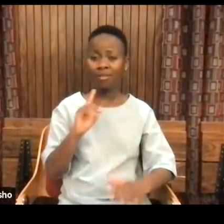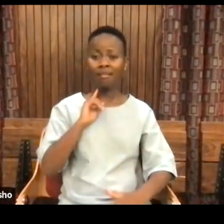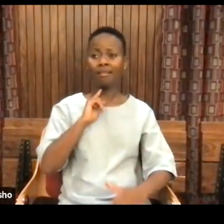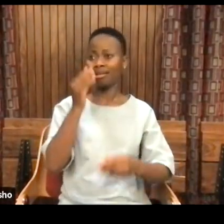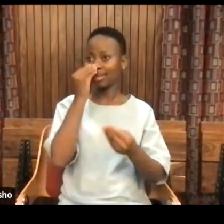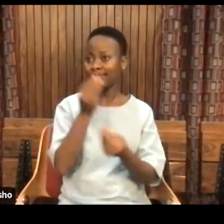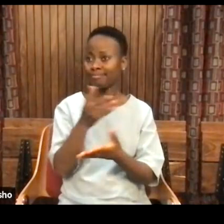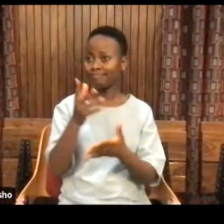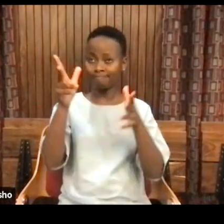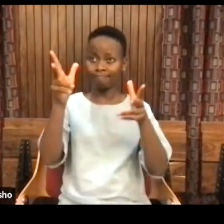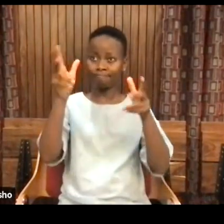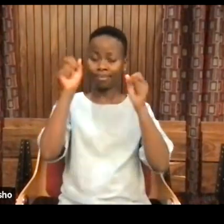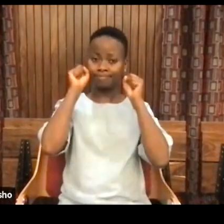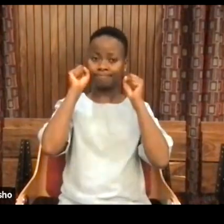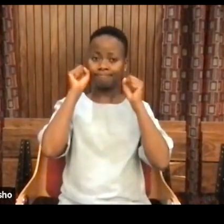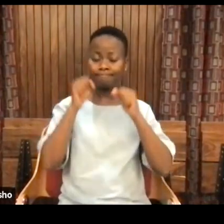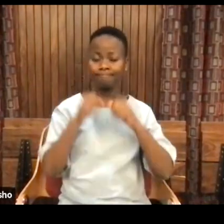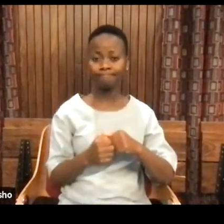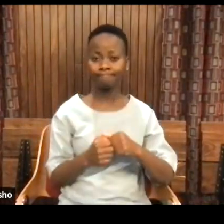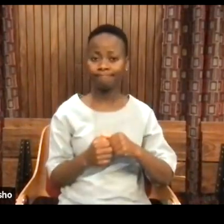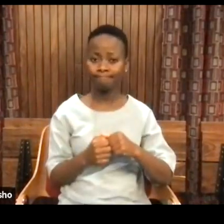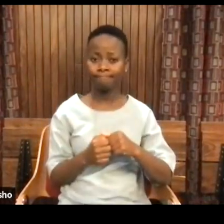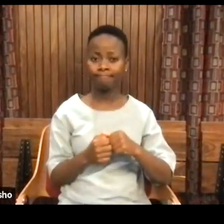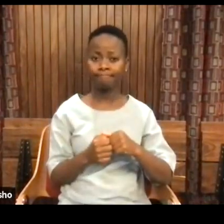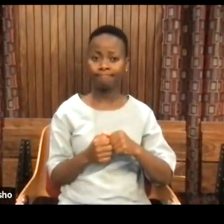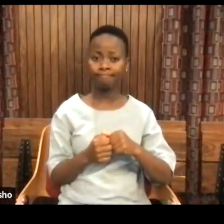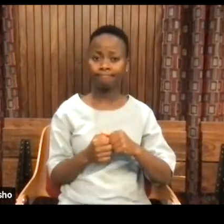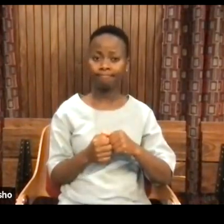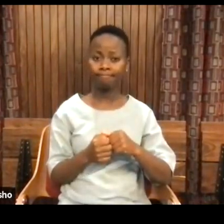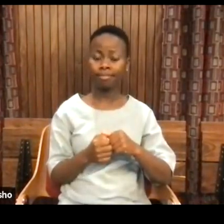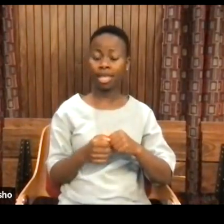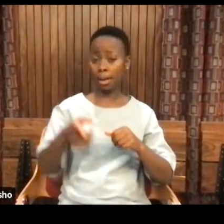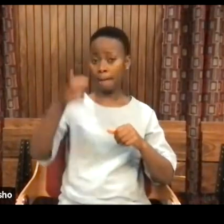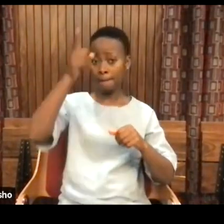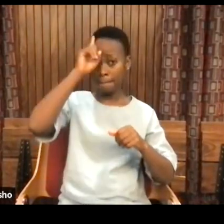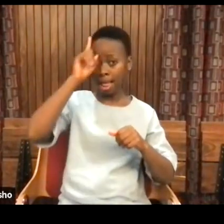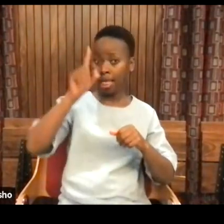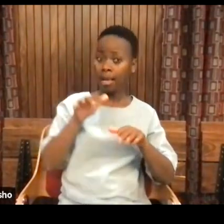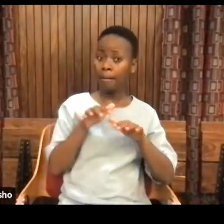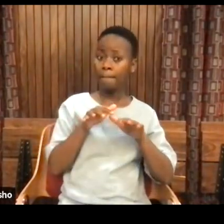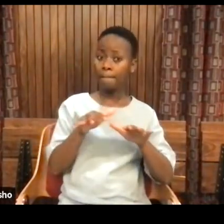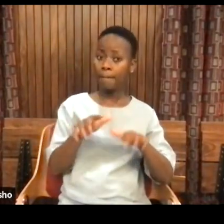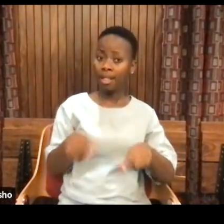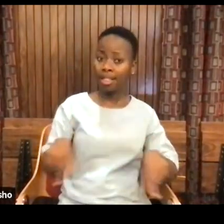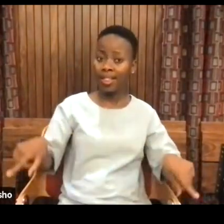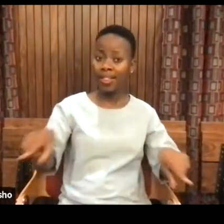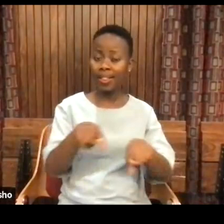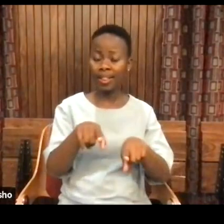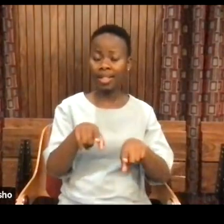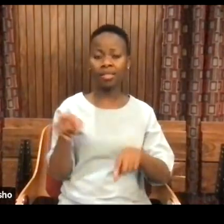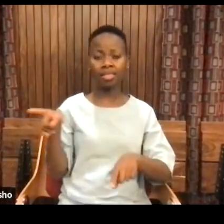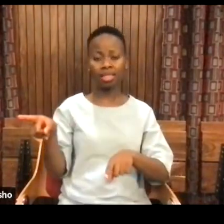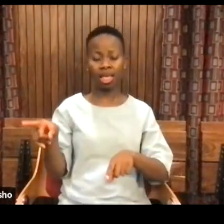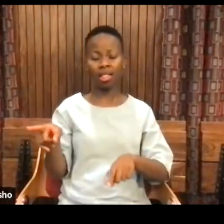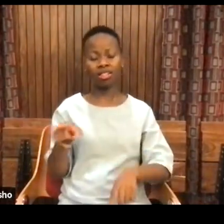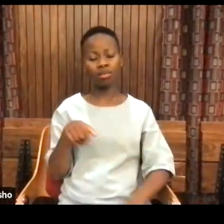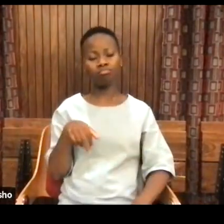that somehow African people who became Black people were just walking around dumb in the bush.